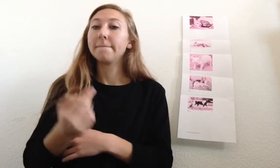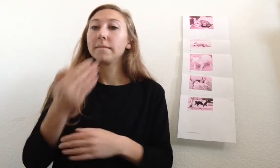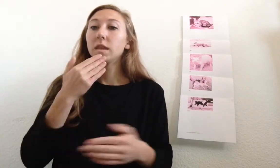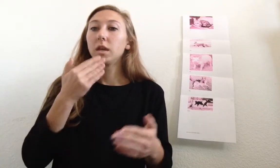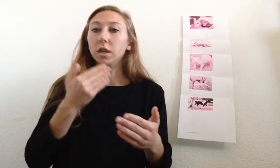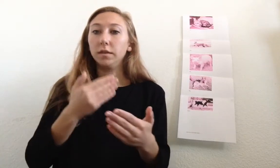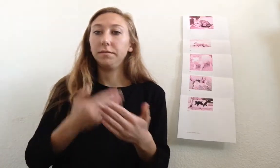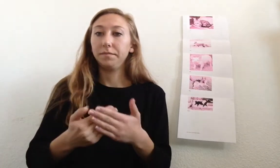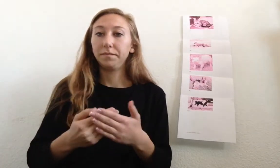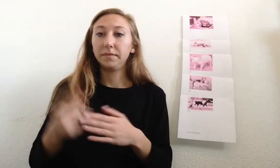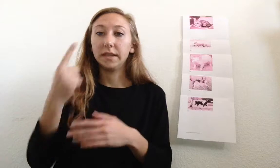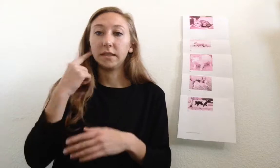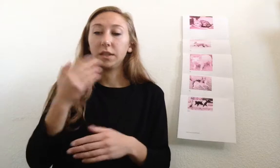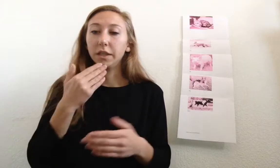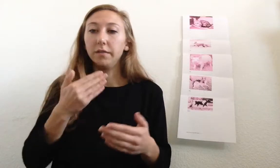Good. That sounded good.